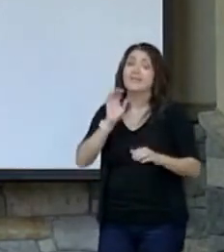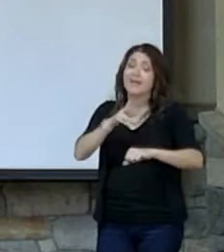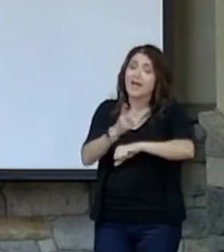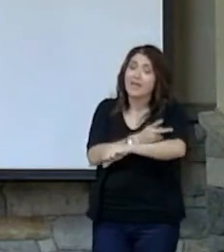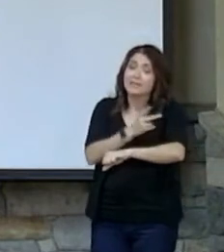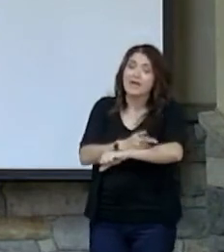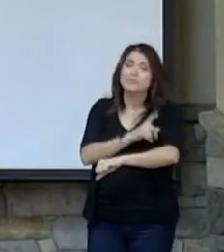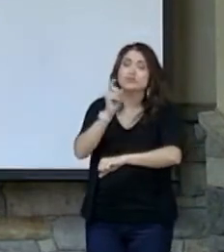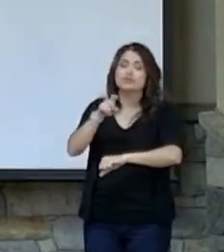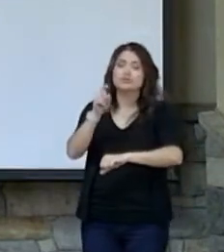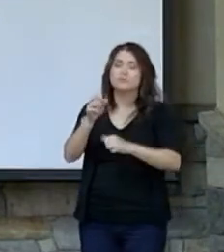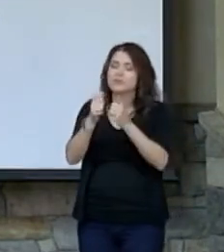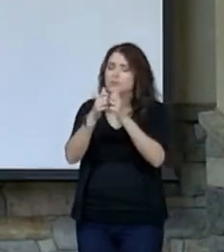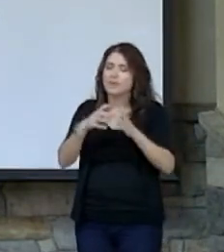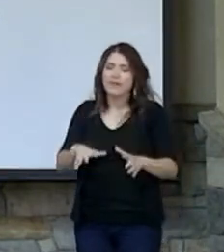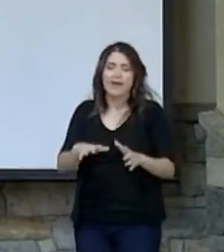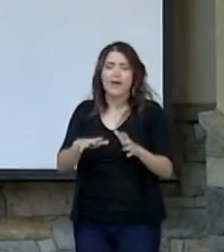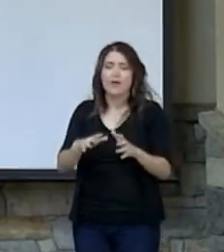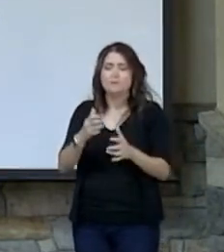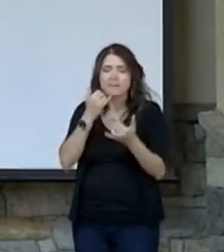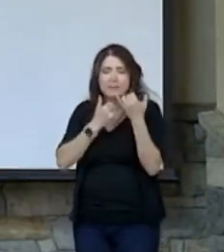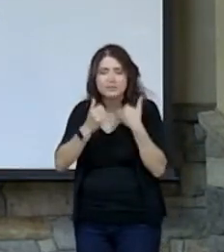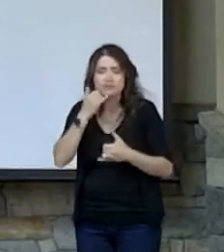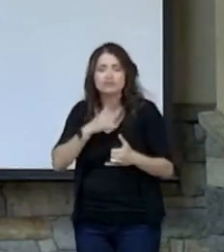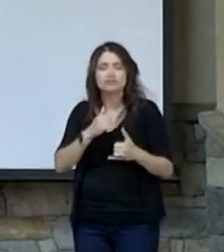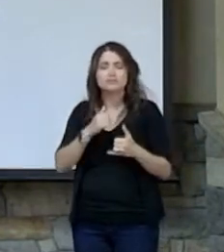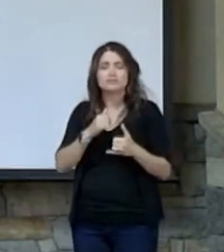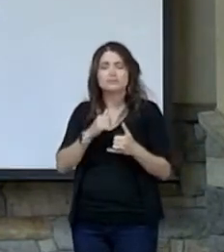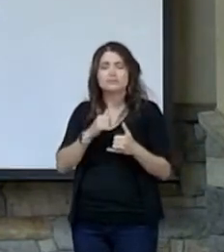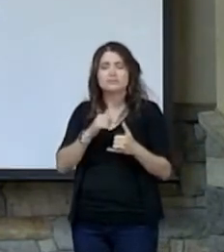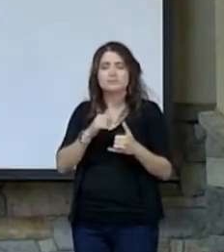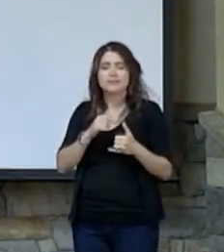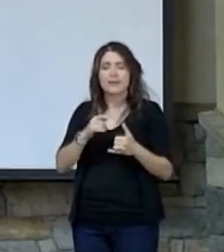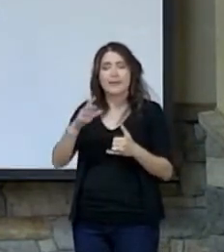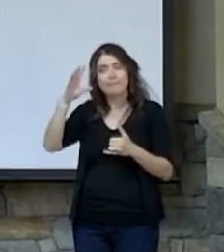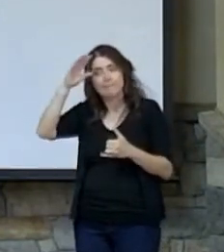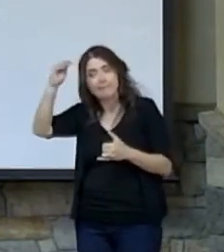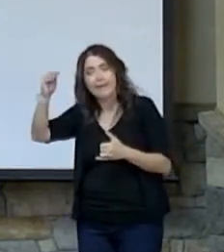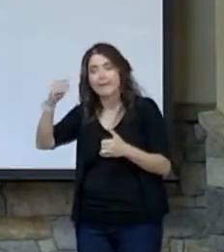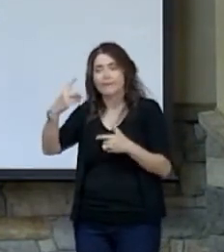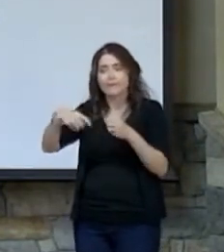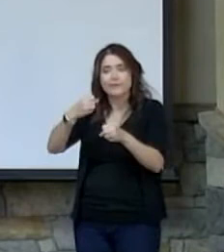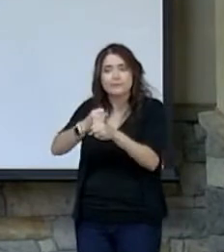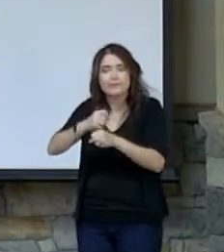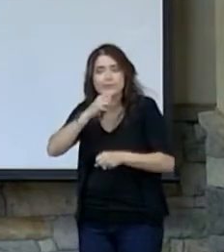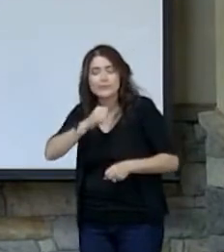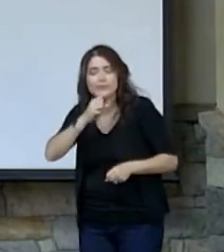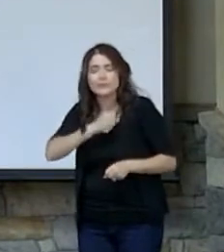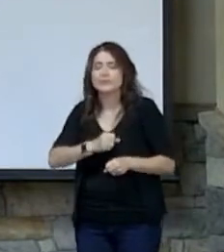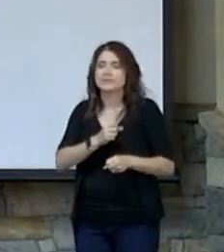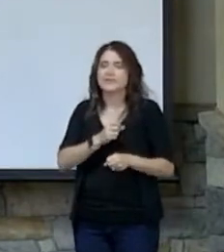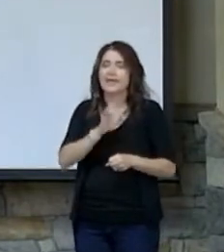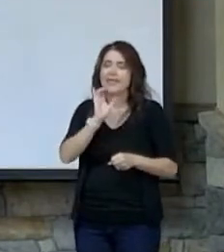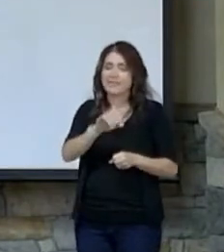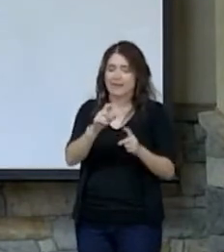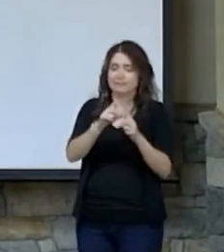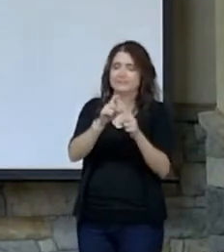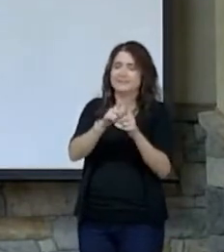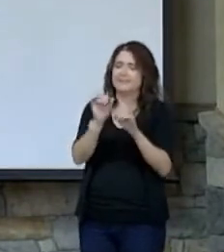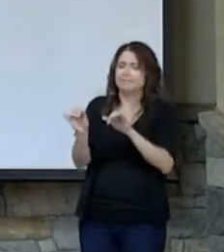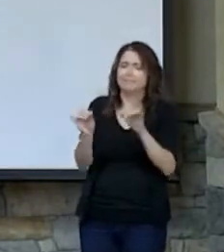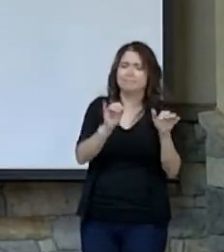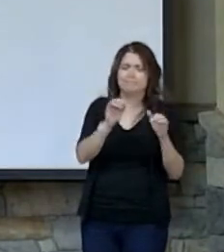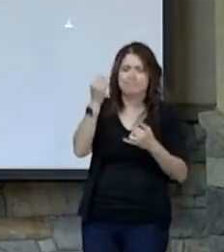shall be without blemish, a male, a year old. That word without blemish, same word we find here, the idea of blameless.